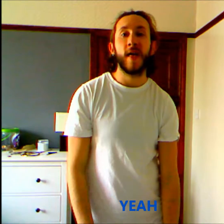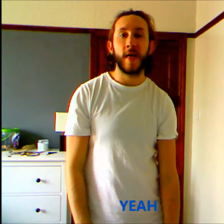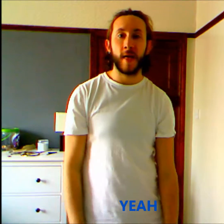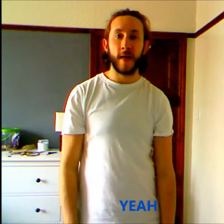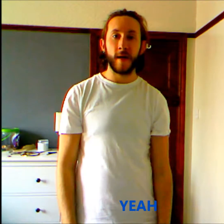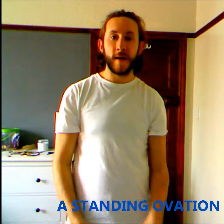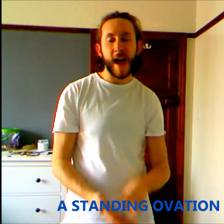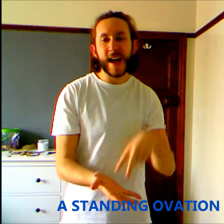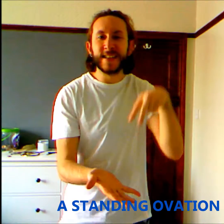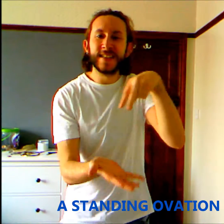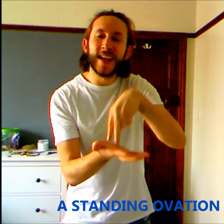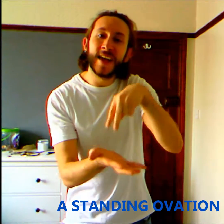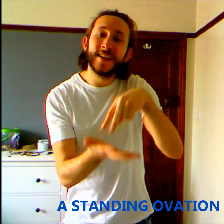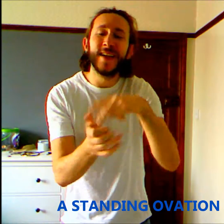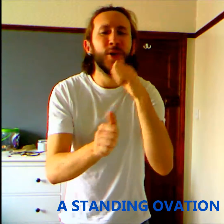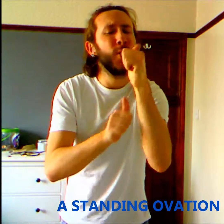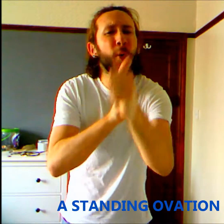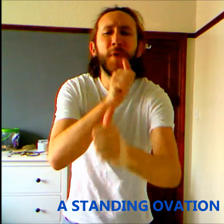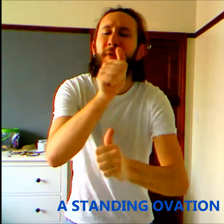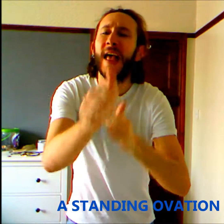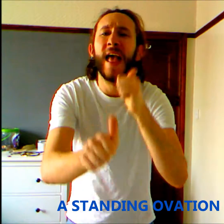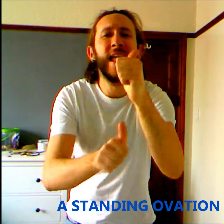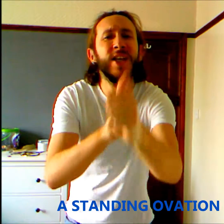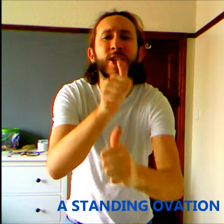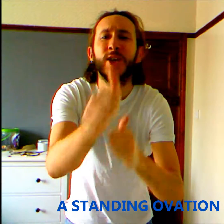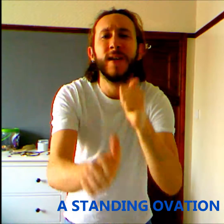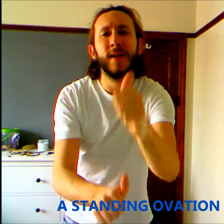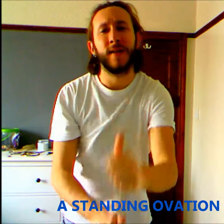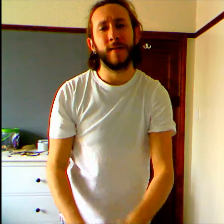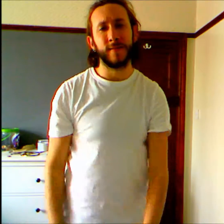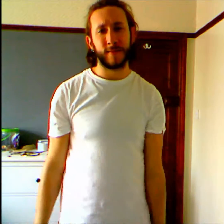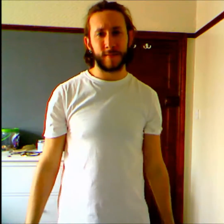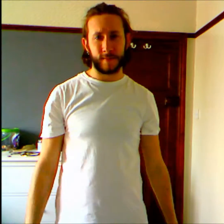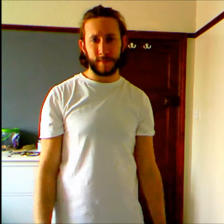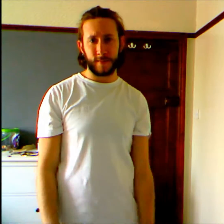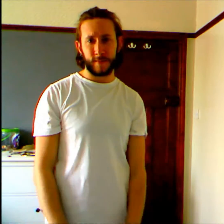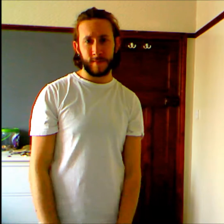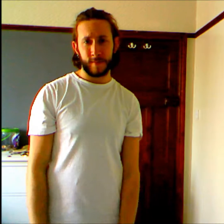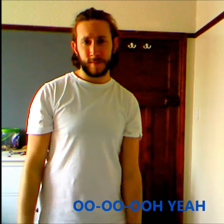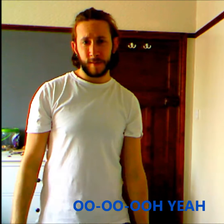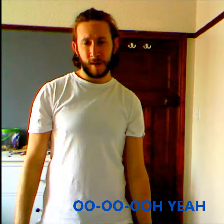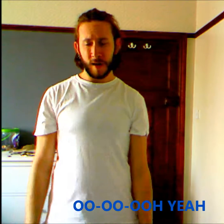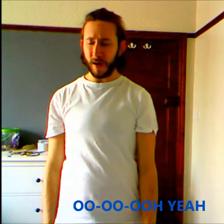standing ovation, oh,